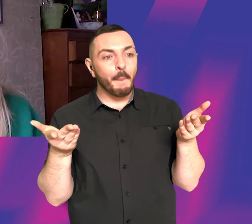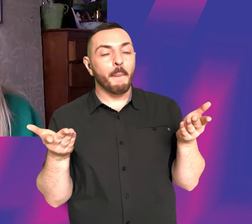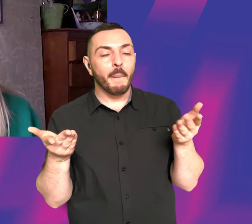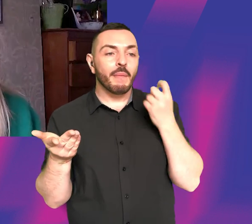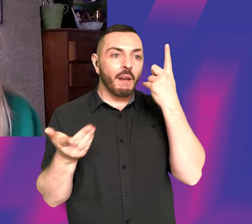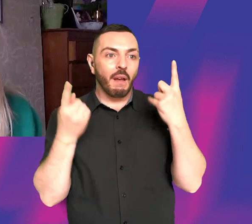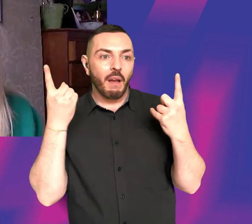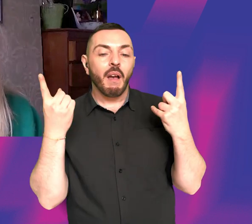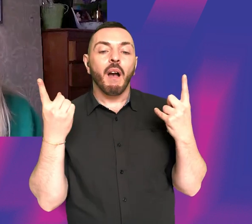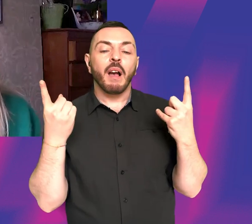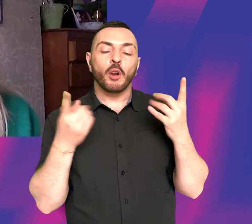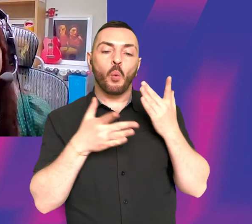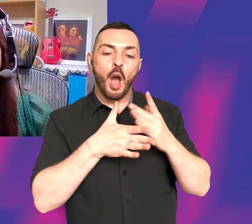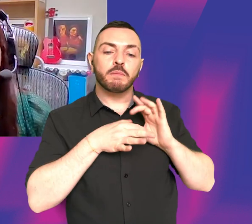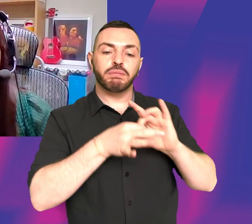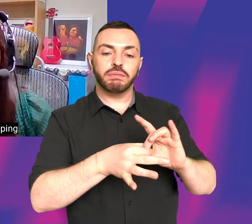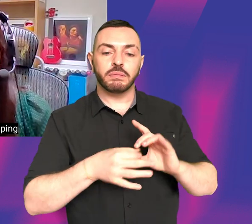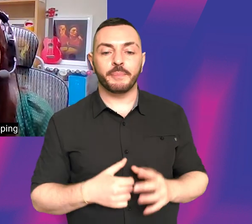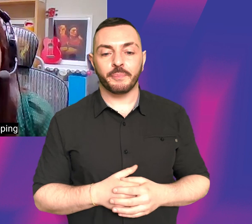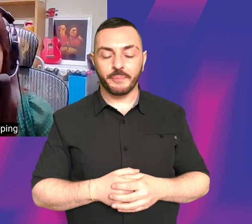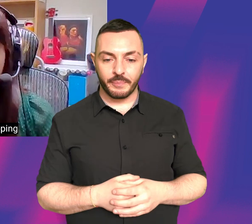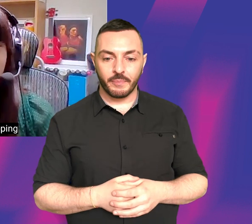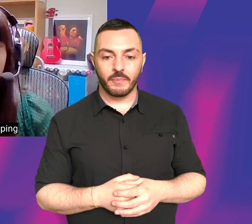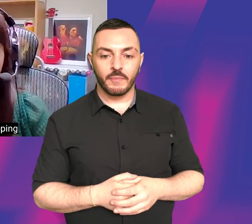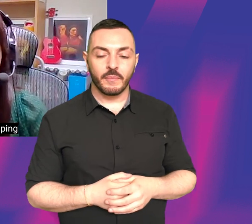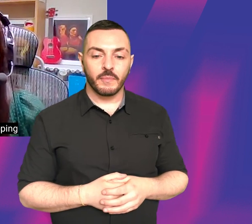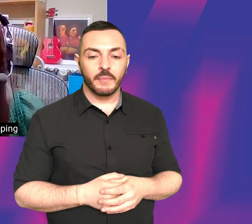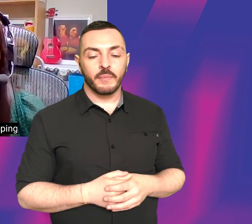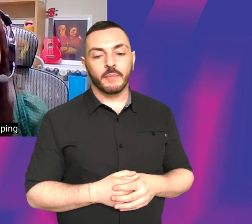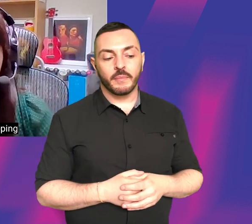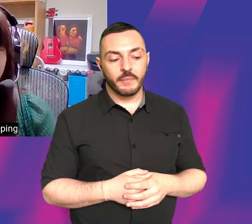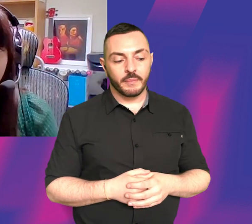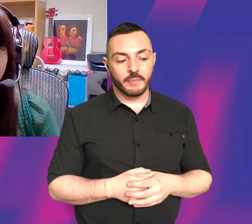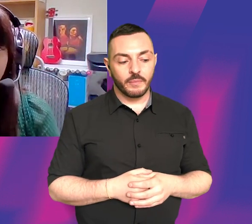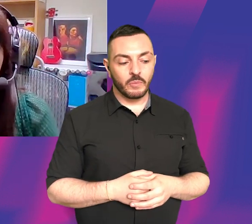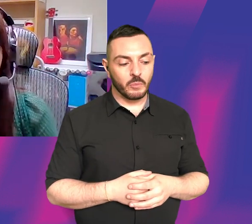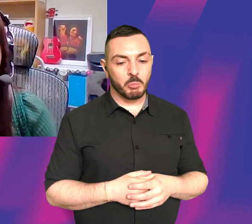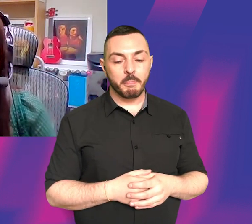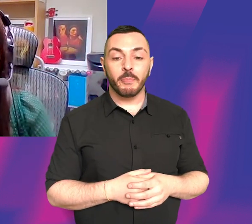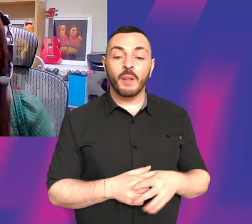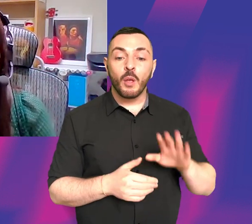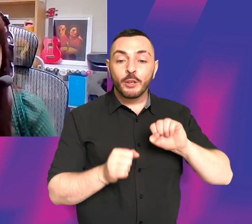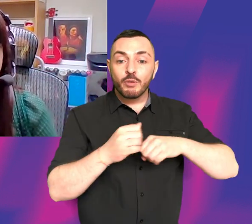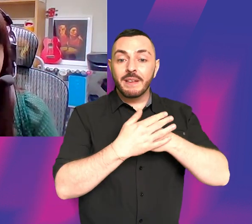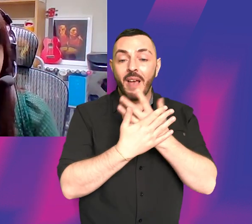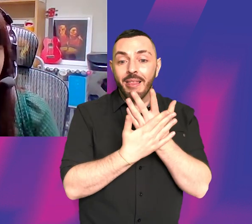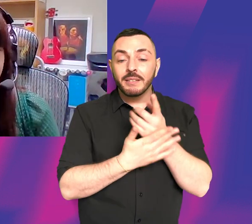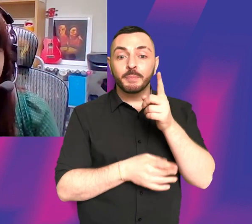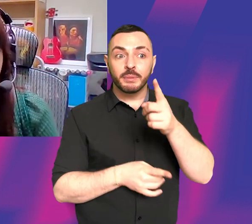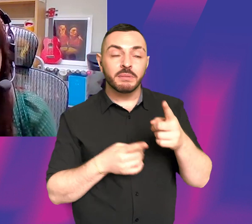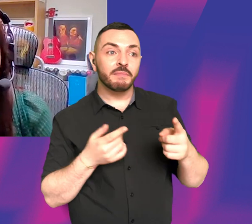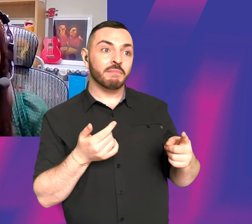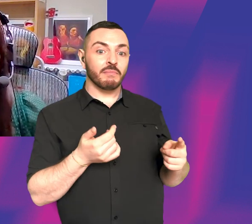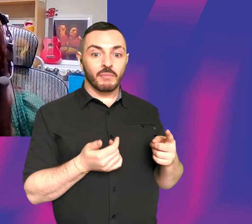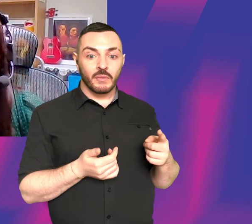with them really closely. So when you were talking about developing Amulet and your, you know, your other screenplay